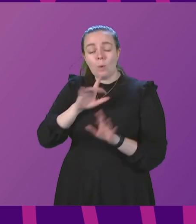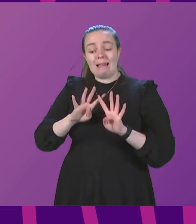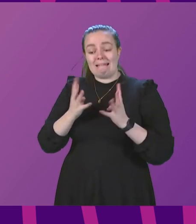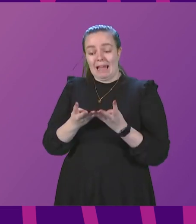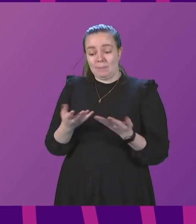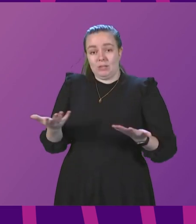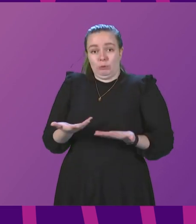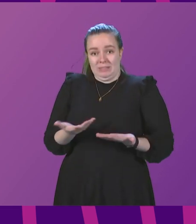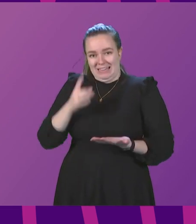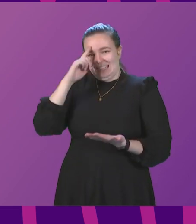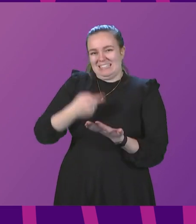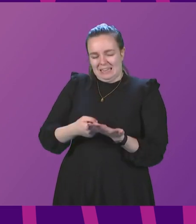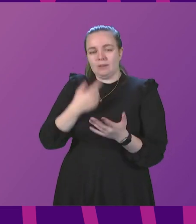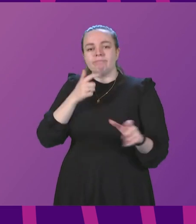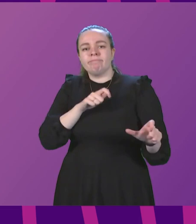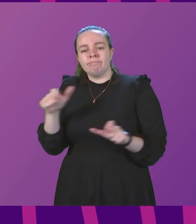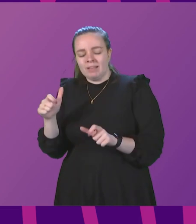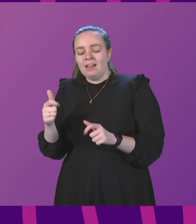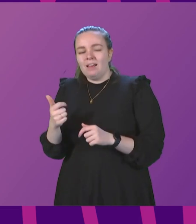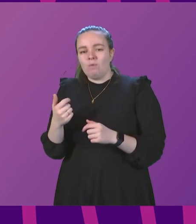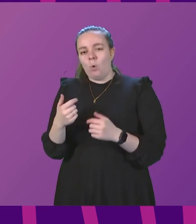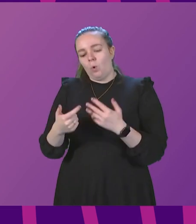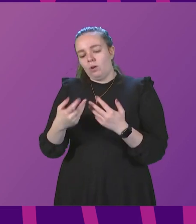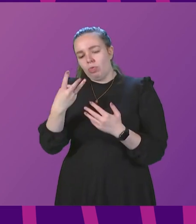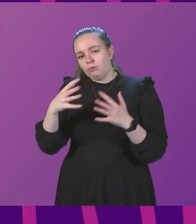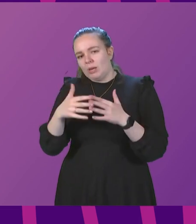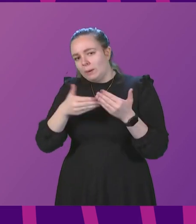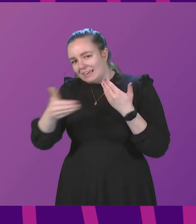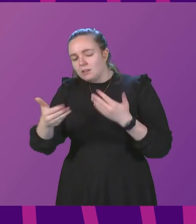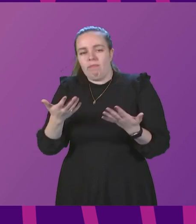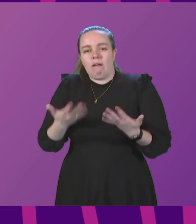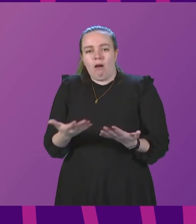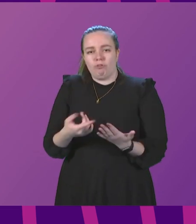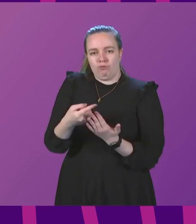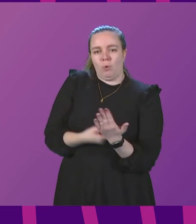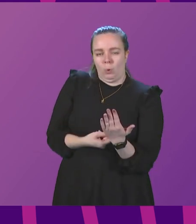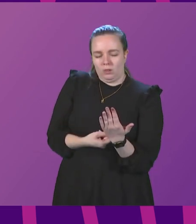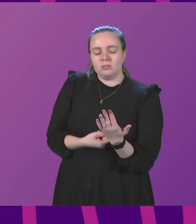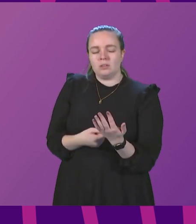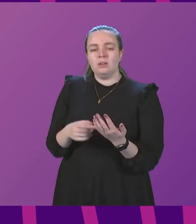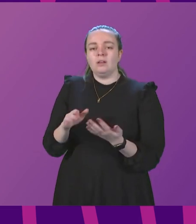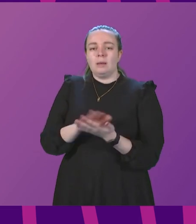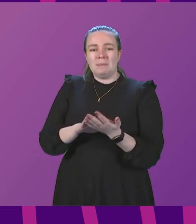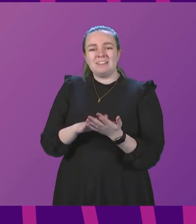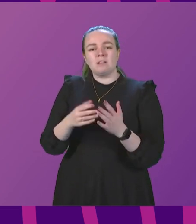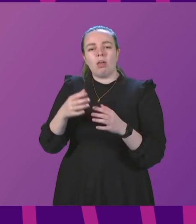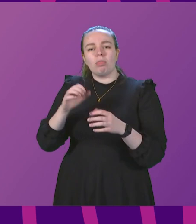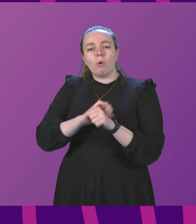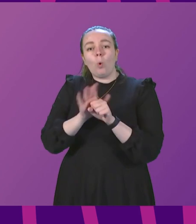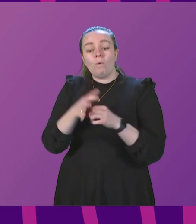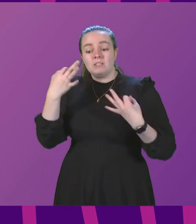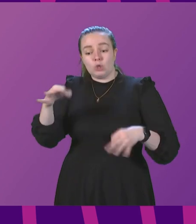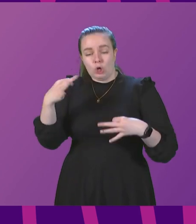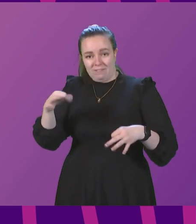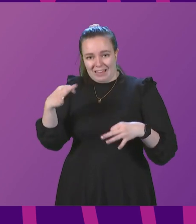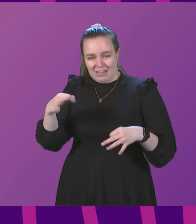decision this morning to retain for at least a further three weeks the current baseline measures. These are the COVID certification scheme and